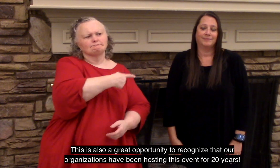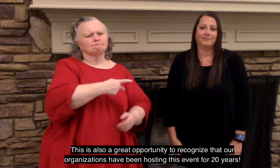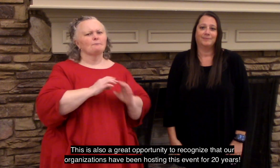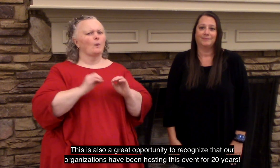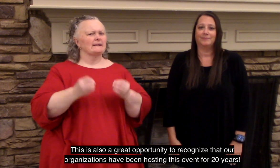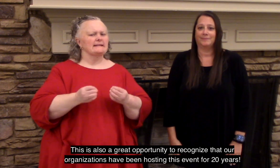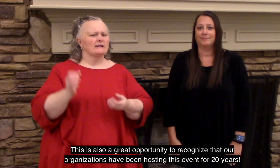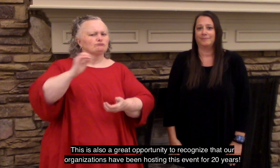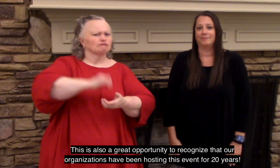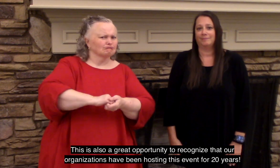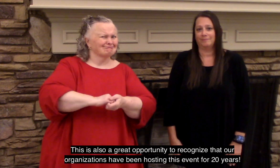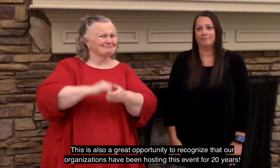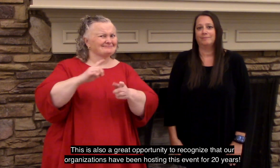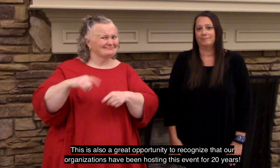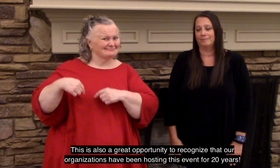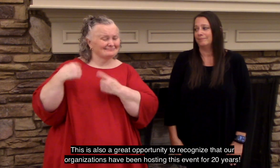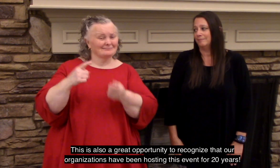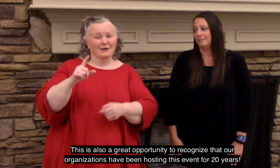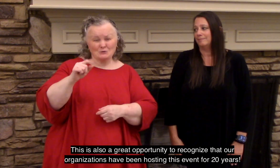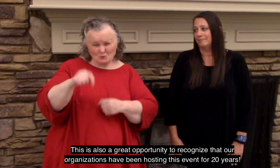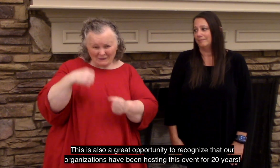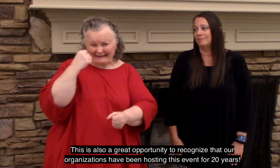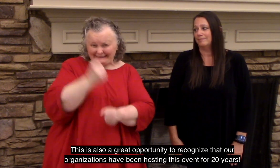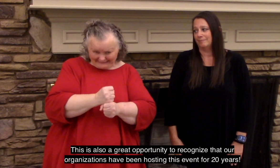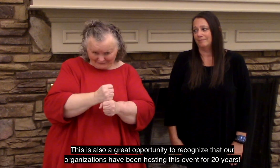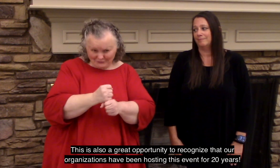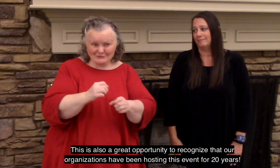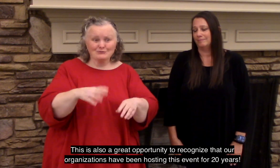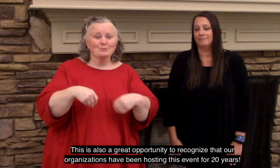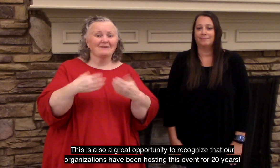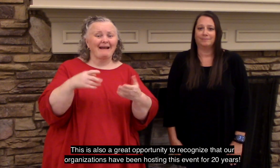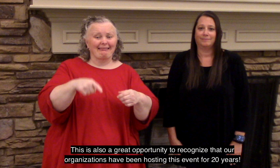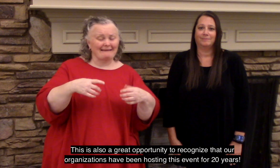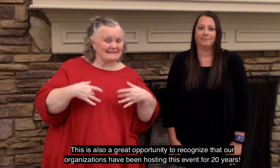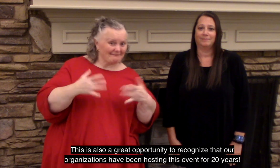This is also a great opportunity to recognize that our organizations have been hosting this event for 20 years.